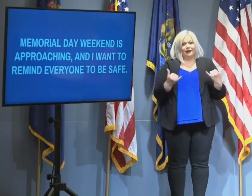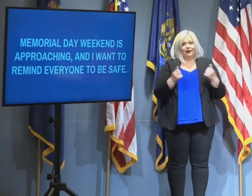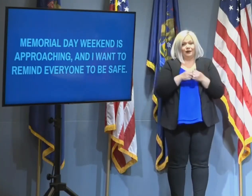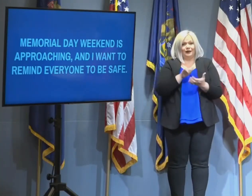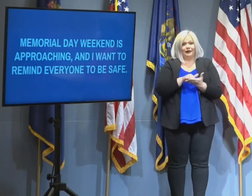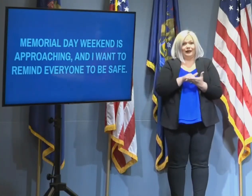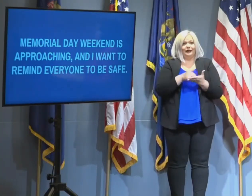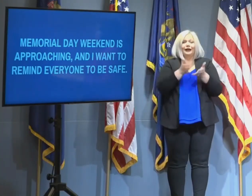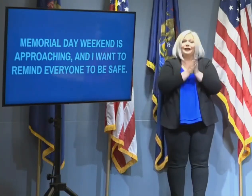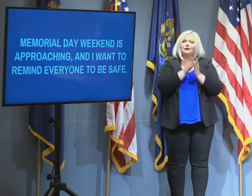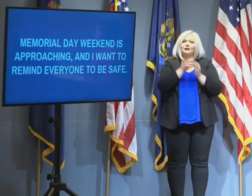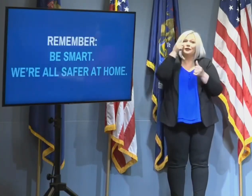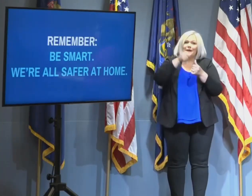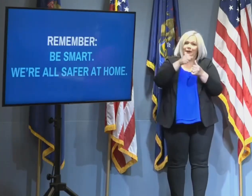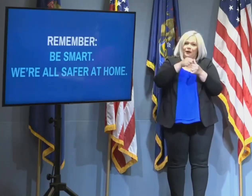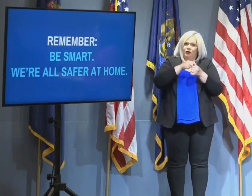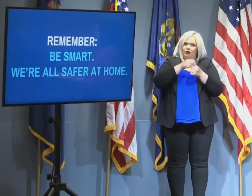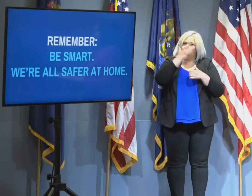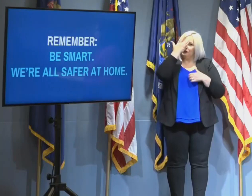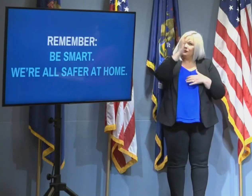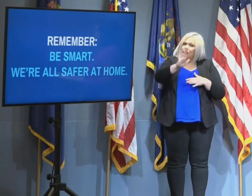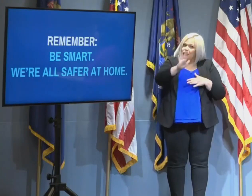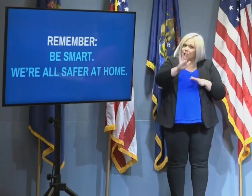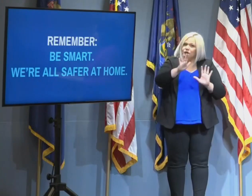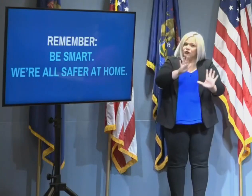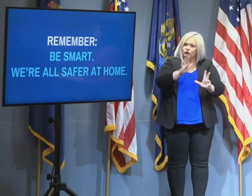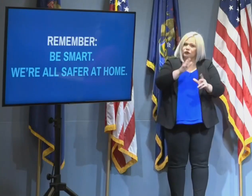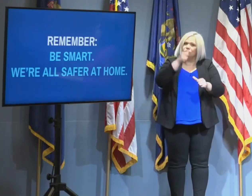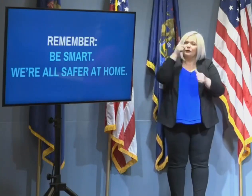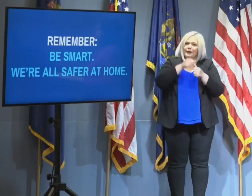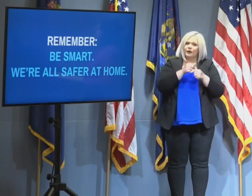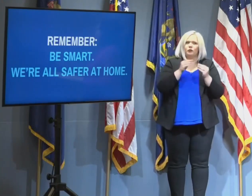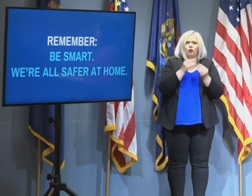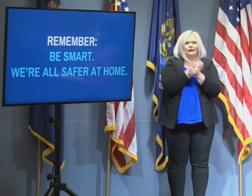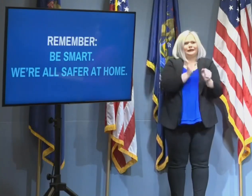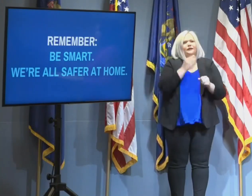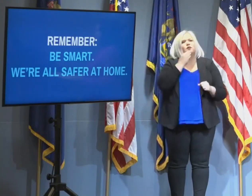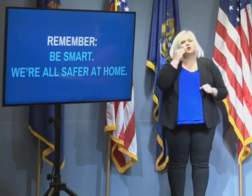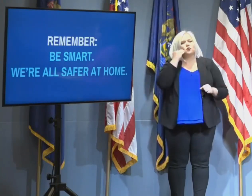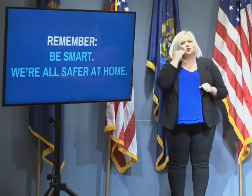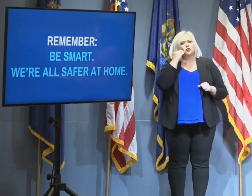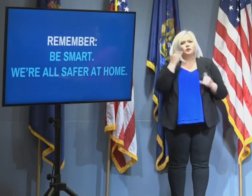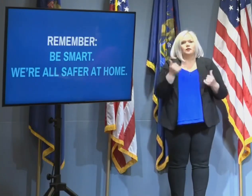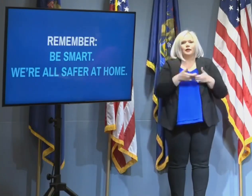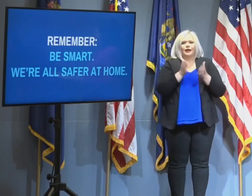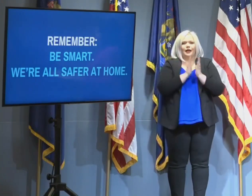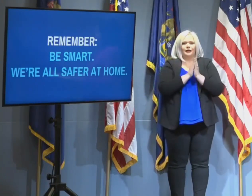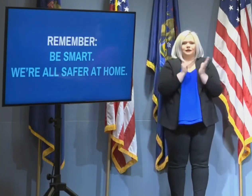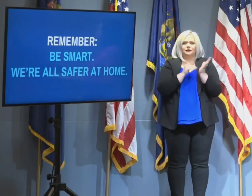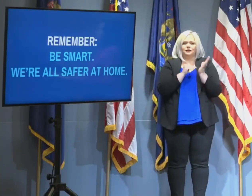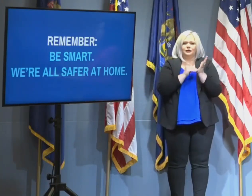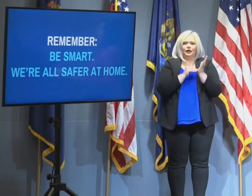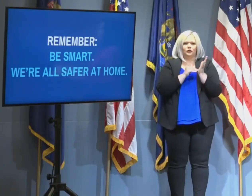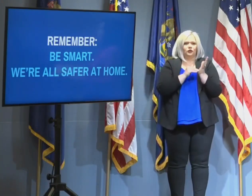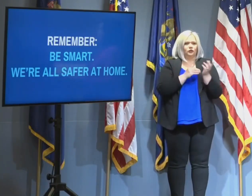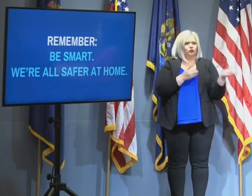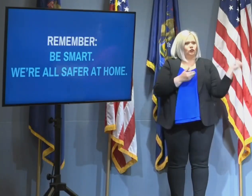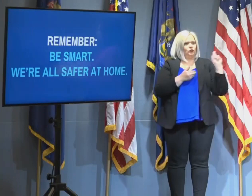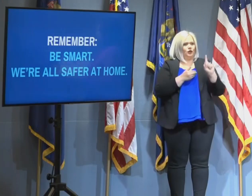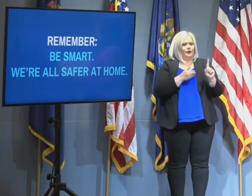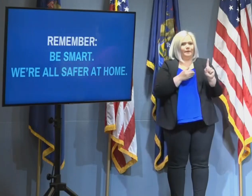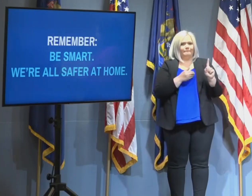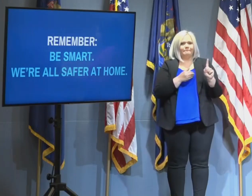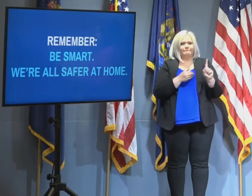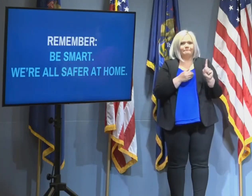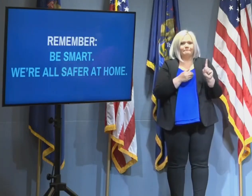I just ask that you remember to be smart and remember that you're safer at home. With that, I'd like to ask Dr. McComwell to come and join